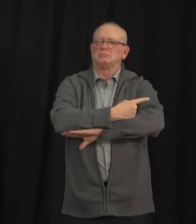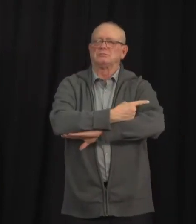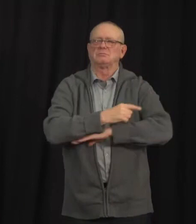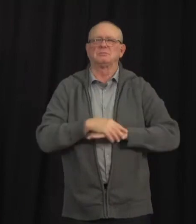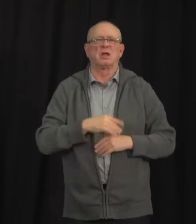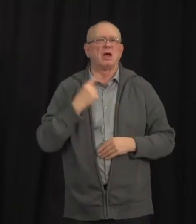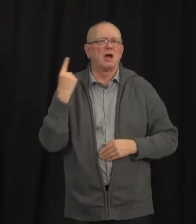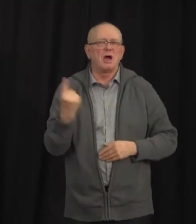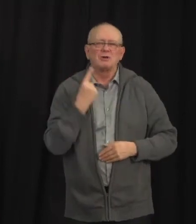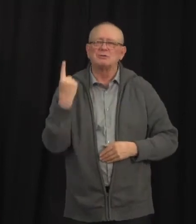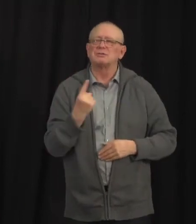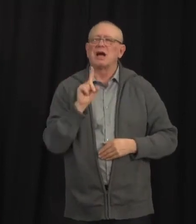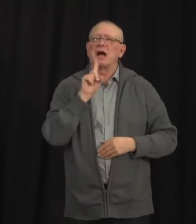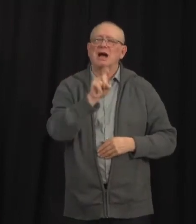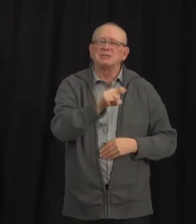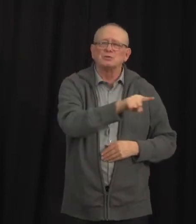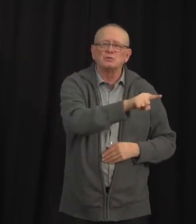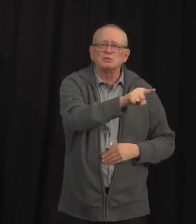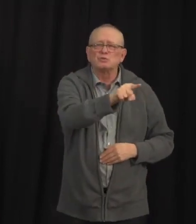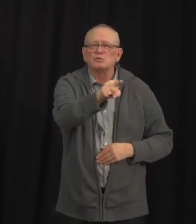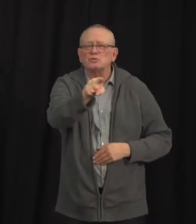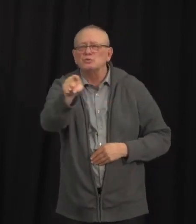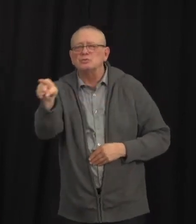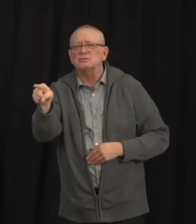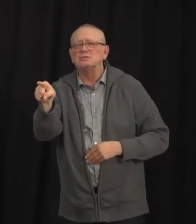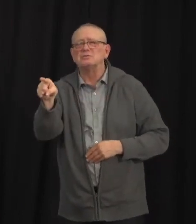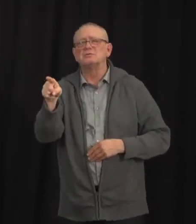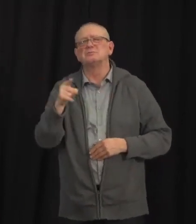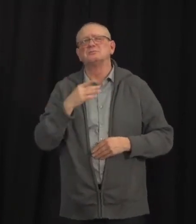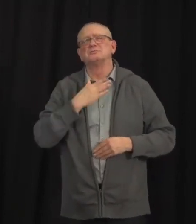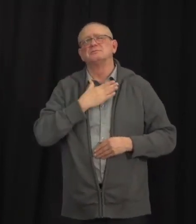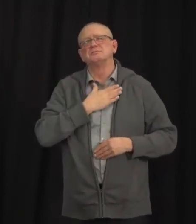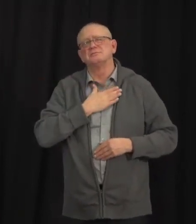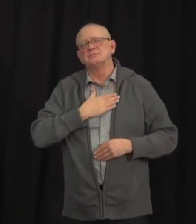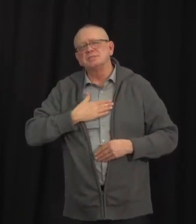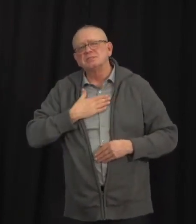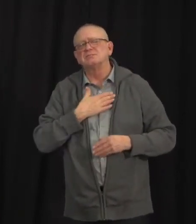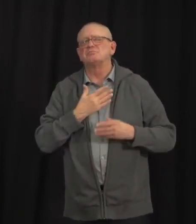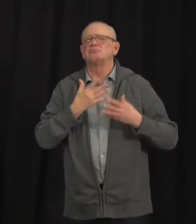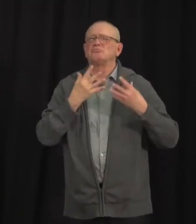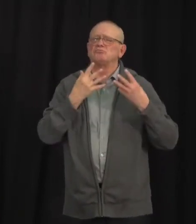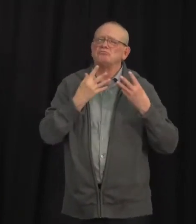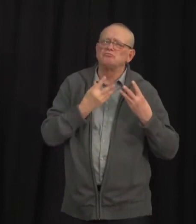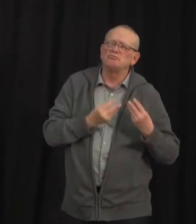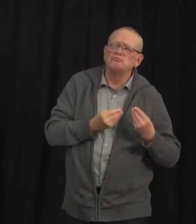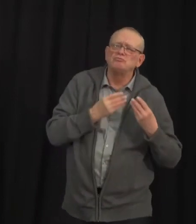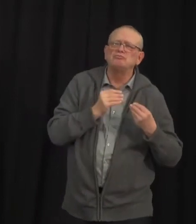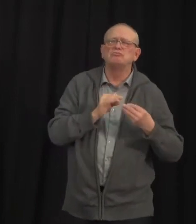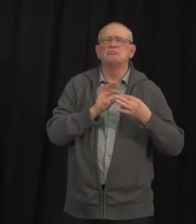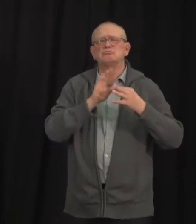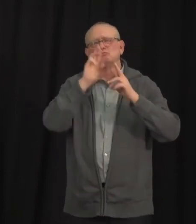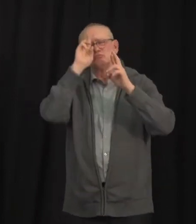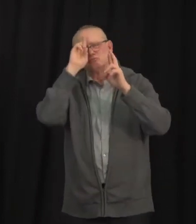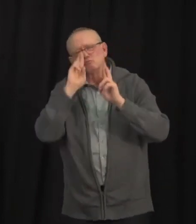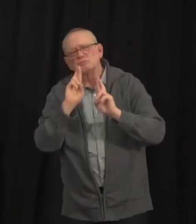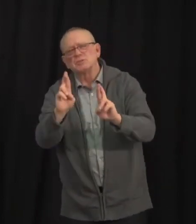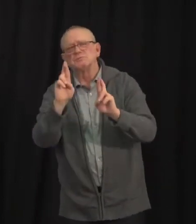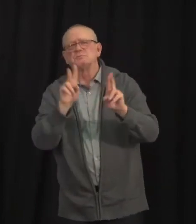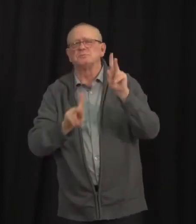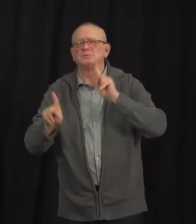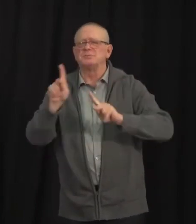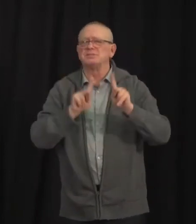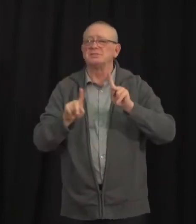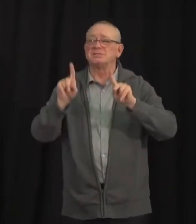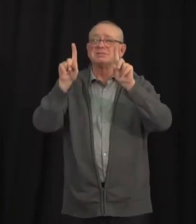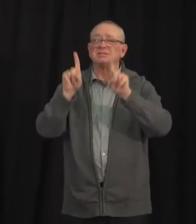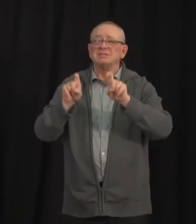for anyone who has returned from the UK or who is impacted by this call for testing. These individuals have done nothing